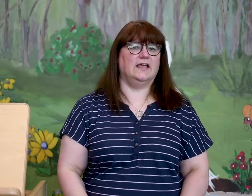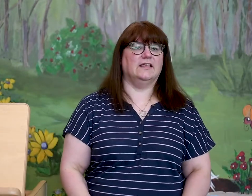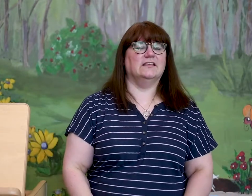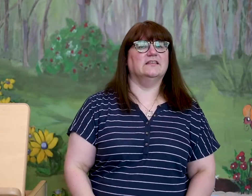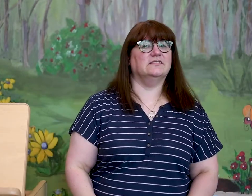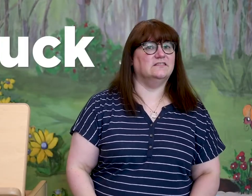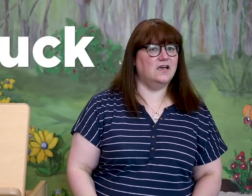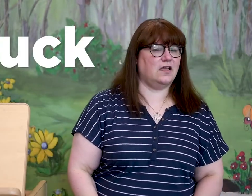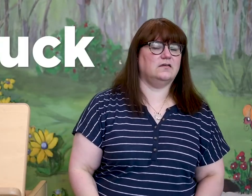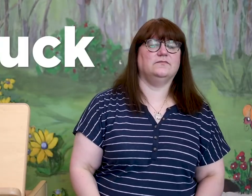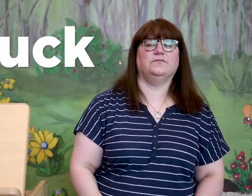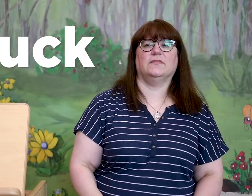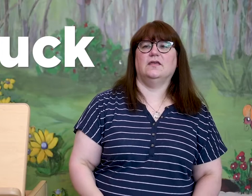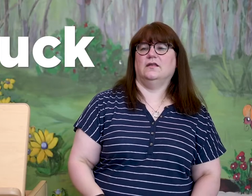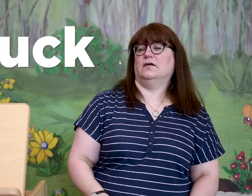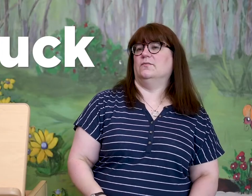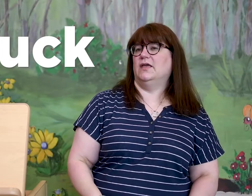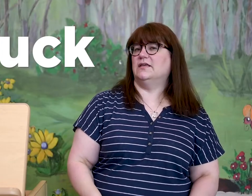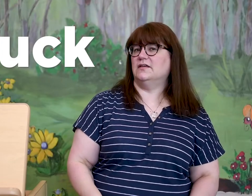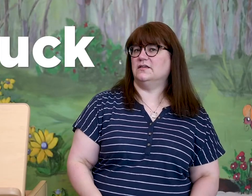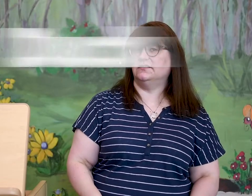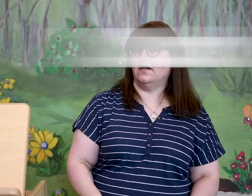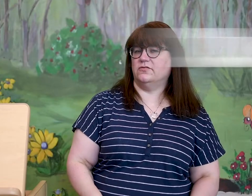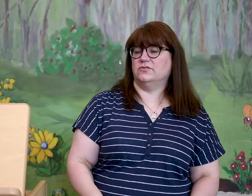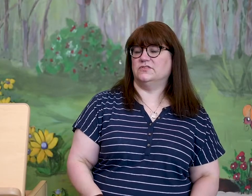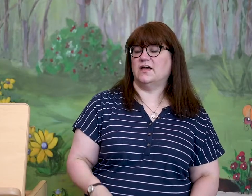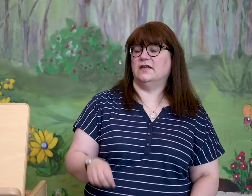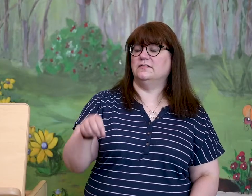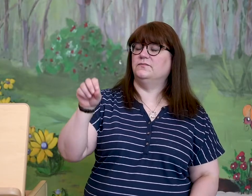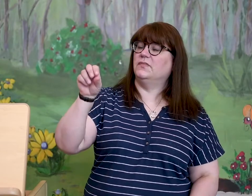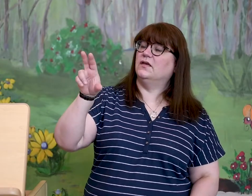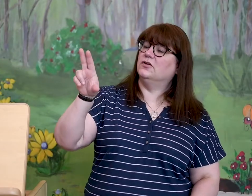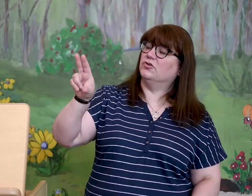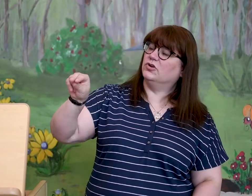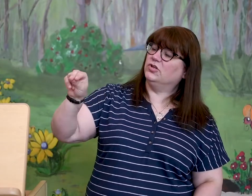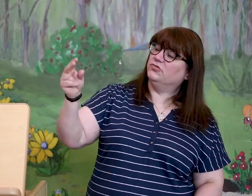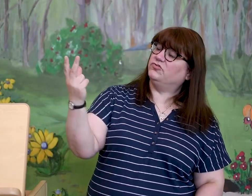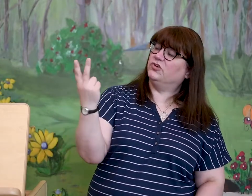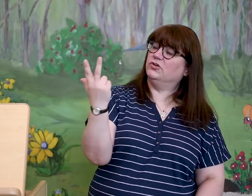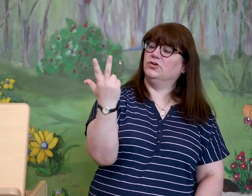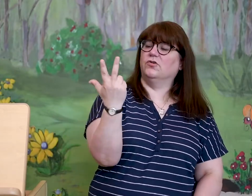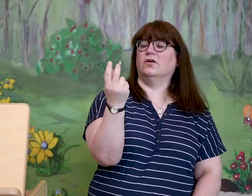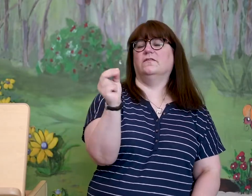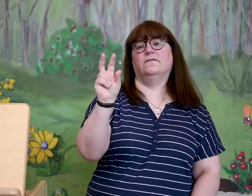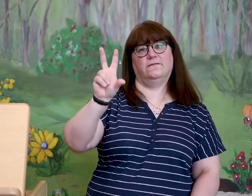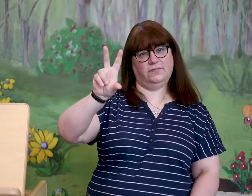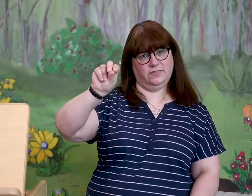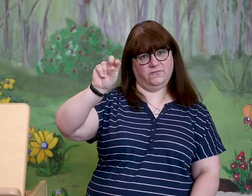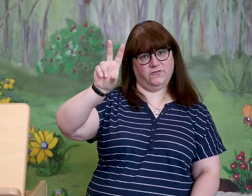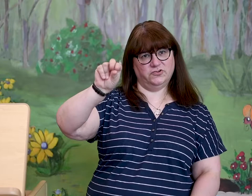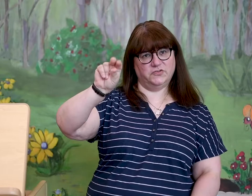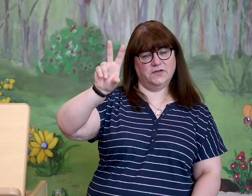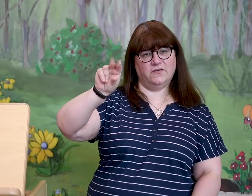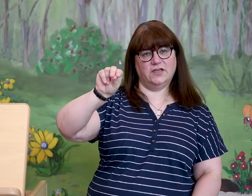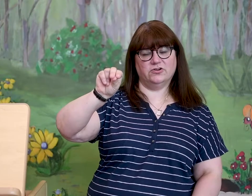is duck. Now, to make a duck sign, you're going to use your first three fingers,